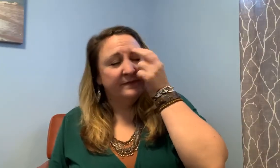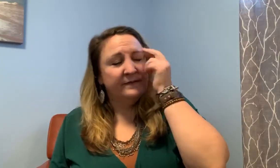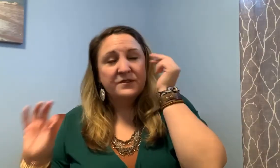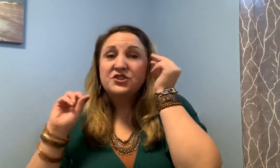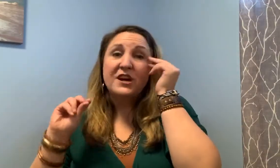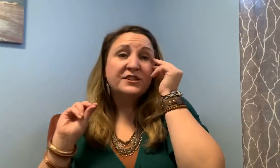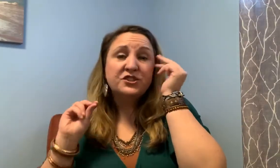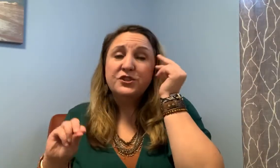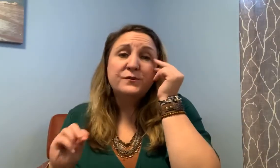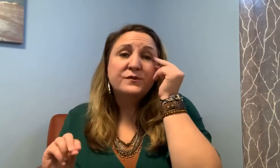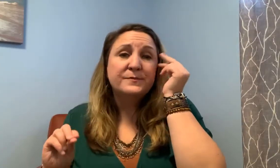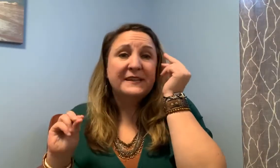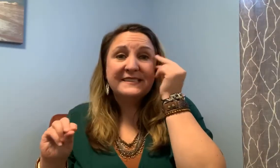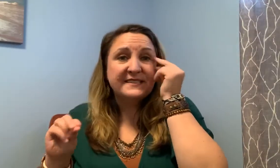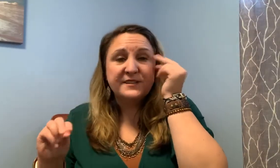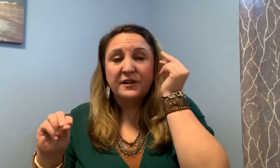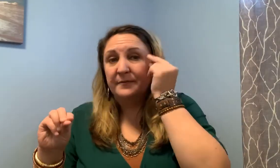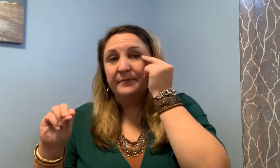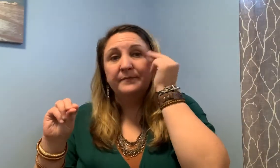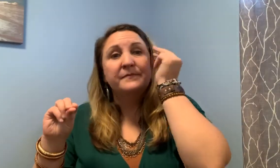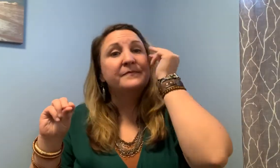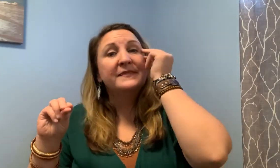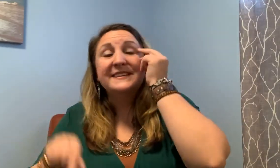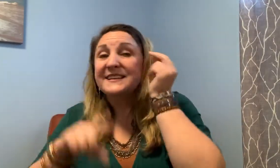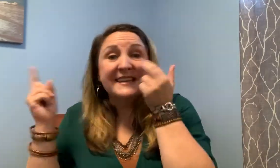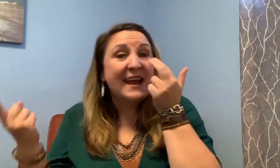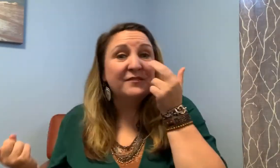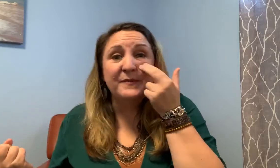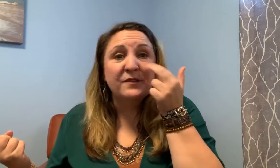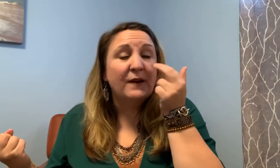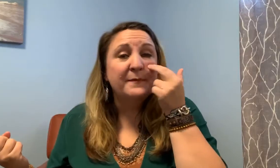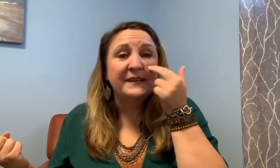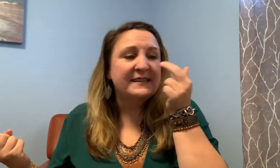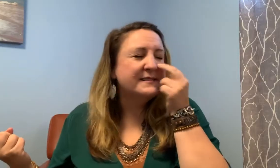just choose a place to start doesn't have to be the right place